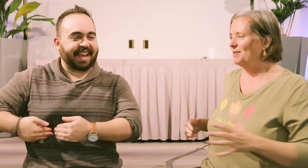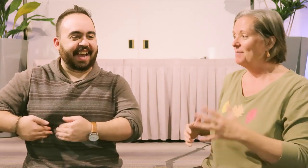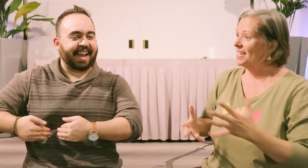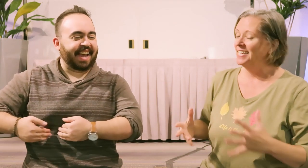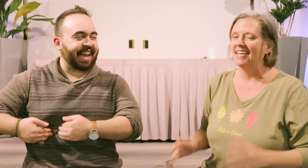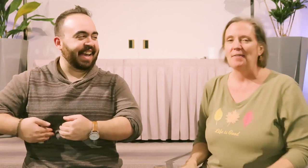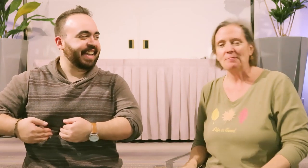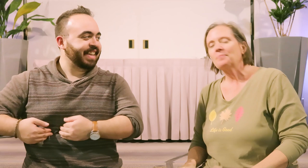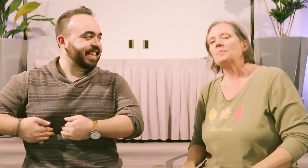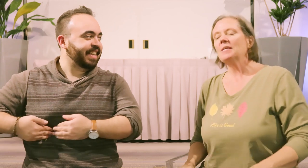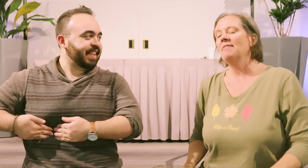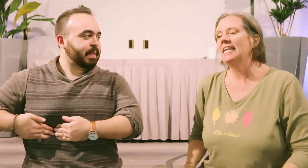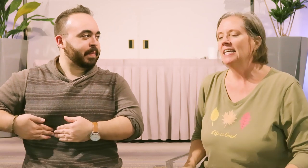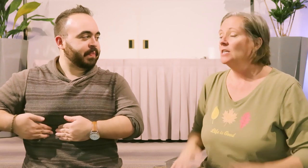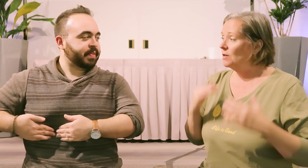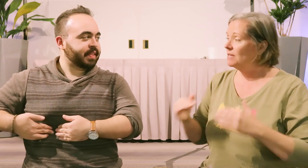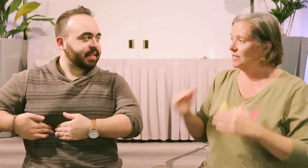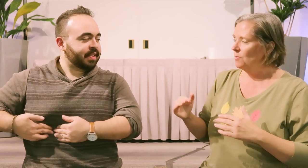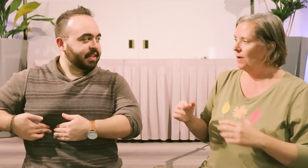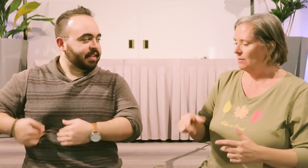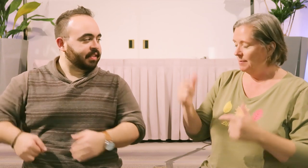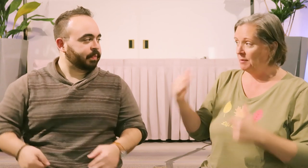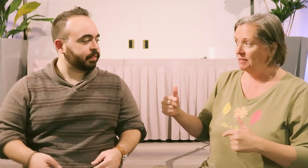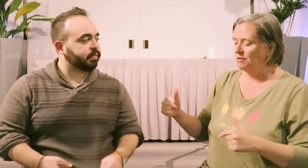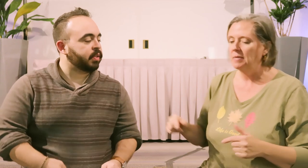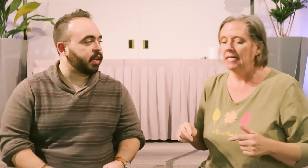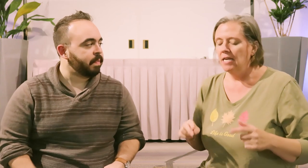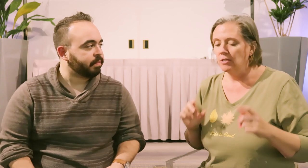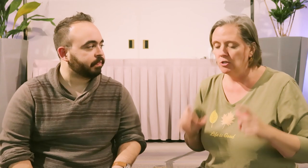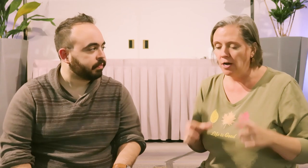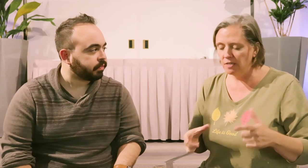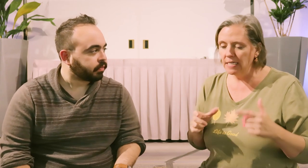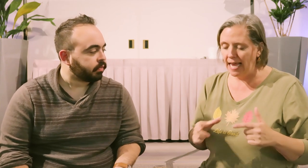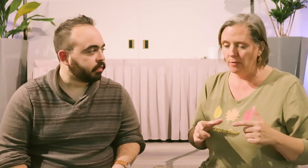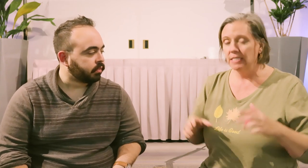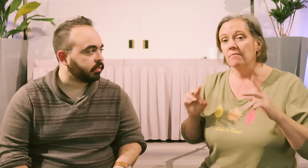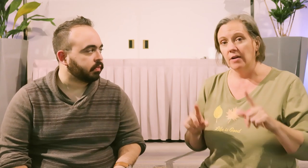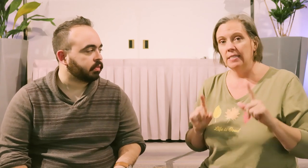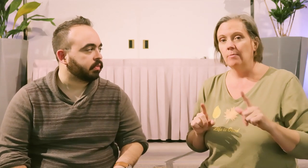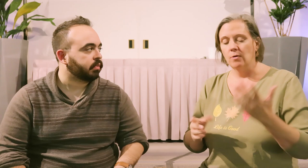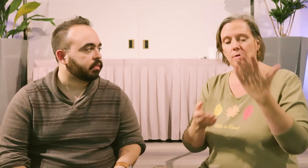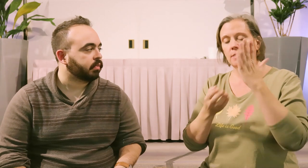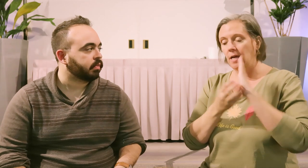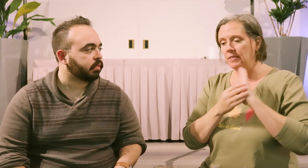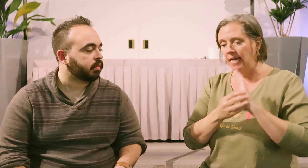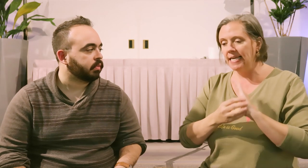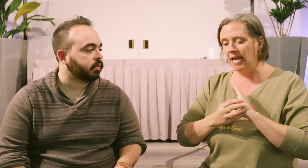Even though I'm blushing. Yeah. And then so those are the physical points. I'm going to be moving through them. Okay. The structure of the language is very simple. So on the side of the hand